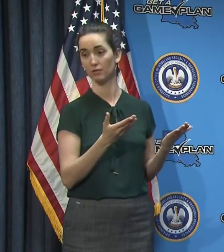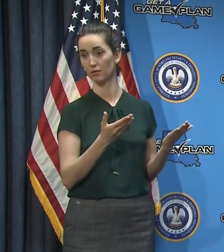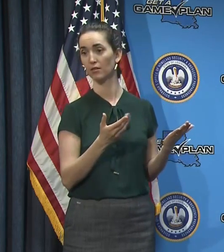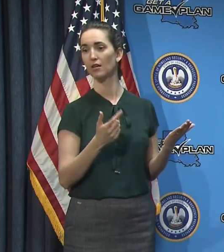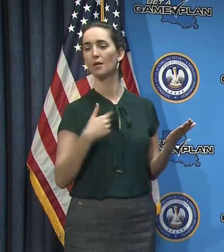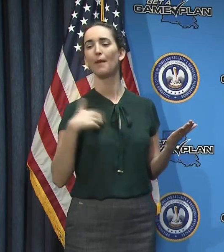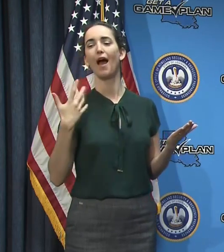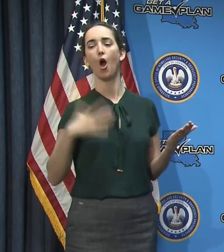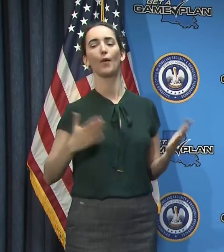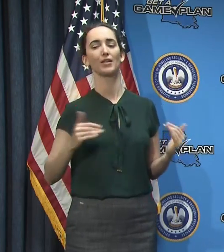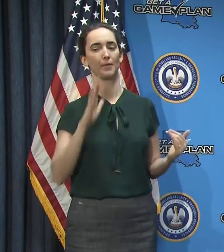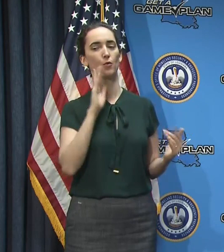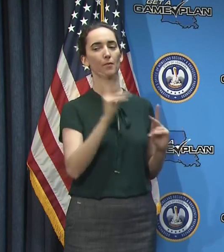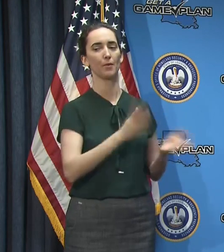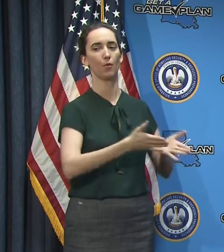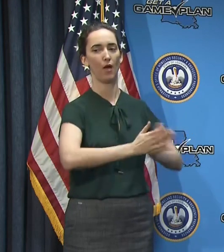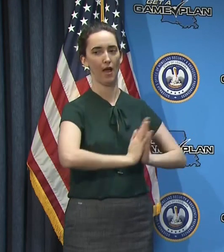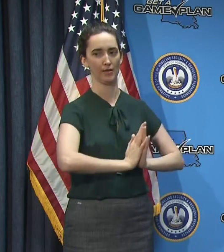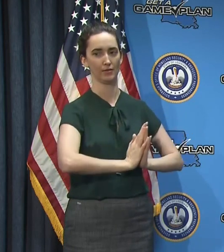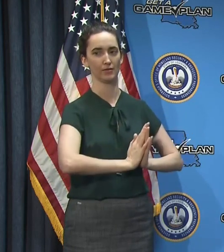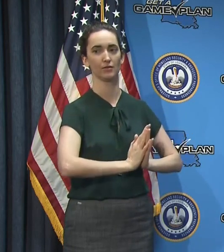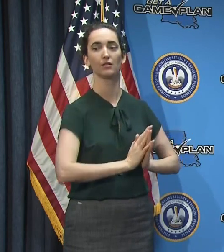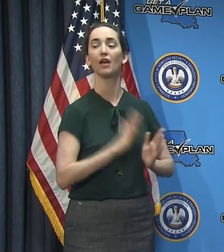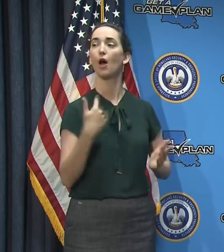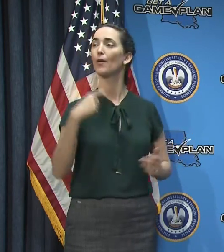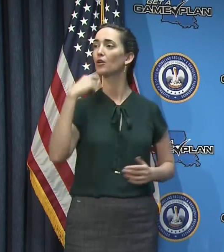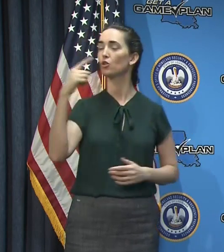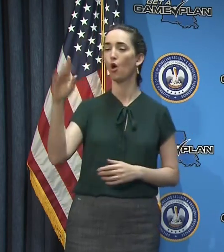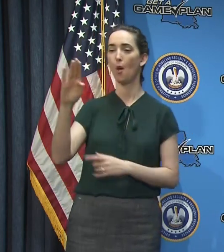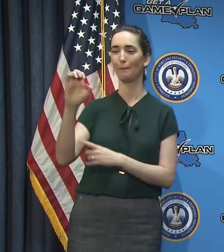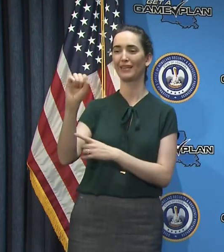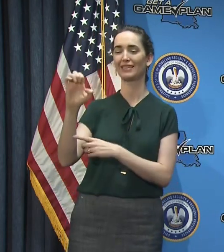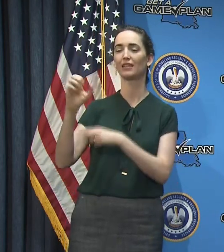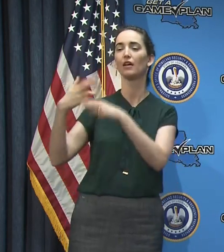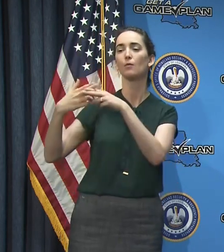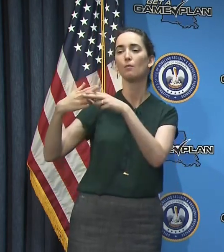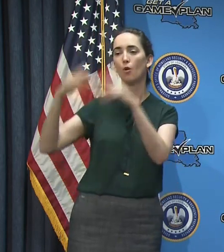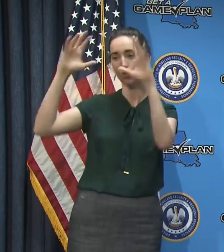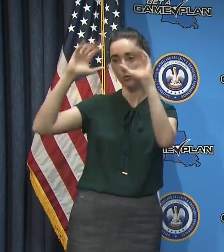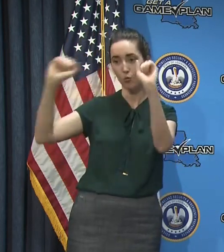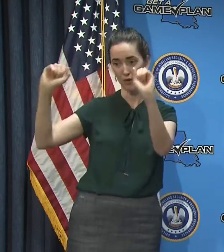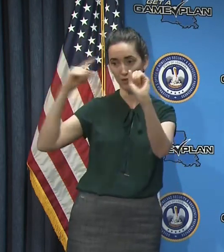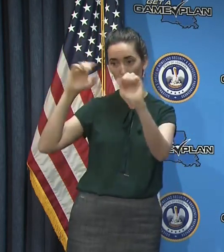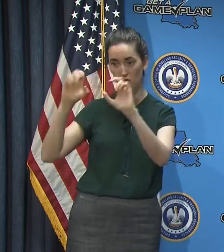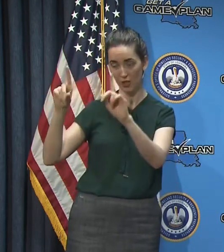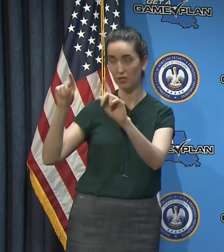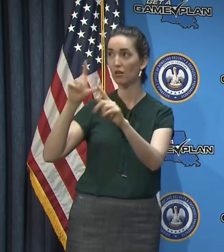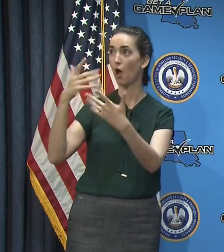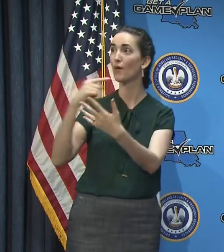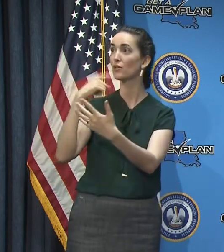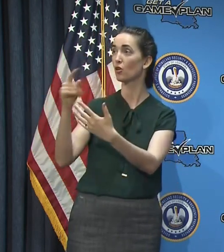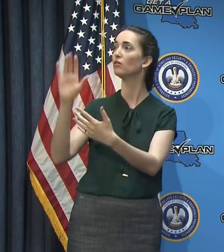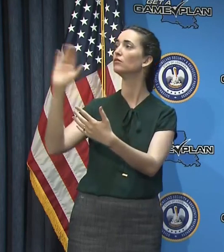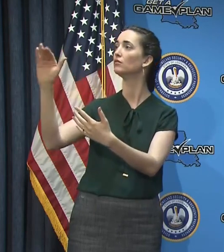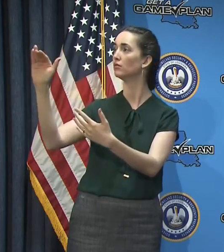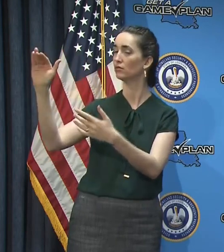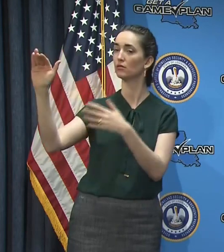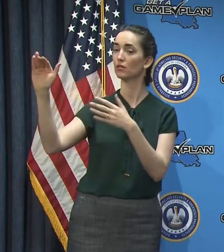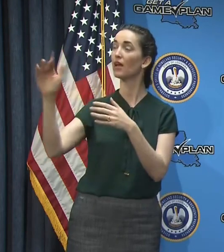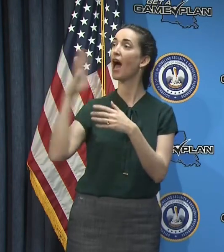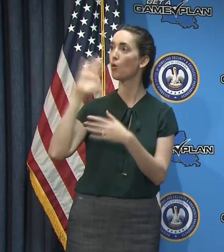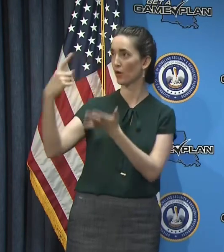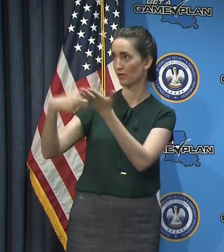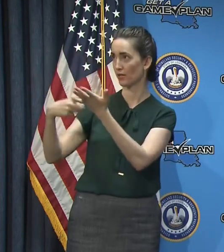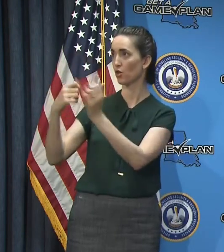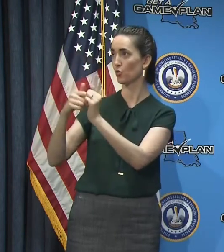request. I told, uh, Beth CNO, the interim superintendent of education this morning that I would have a conversation with her,